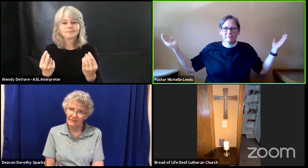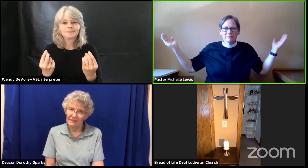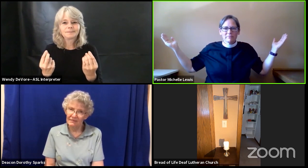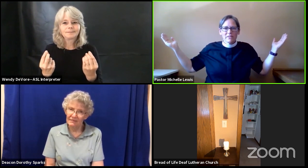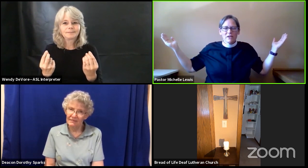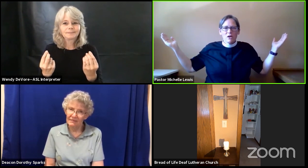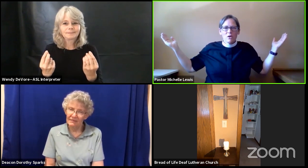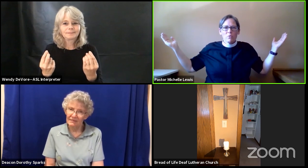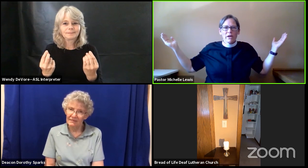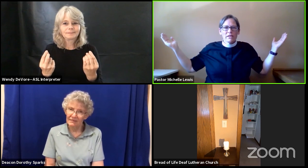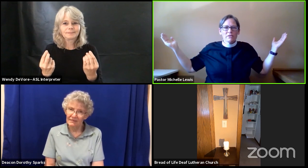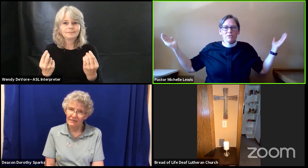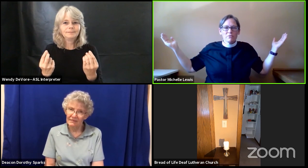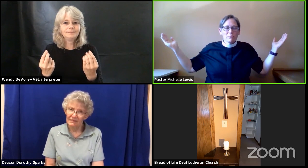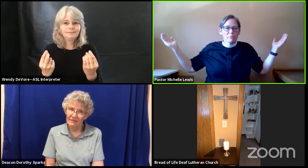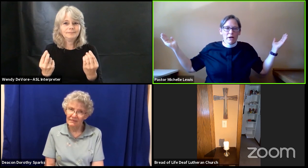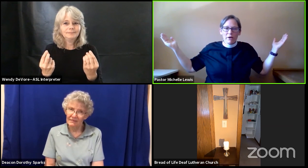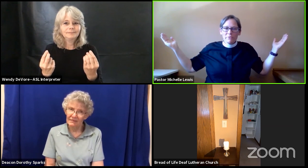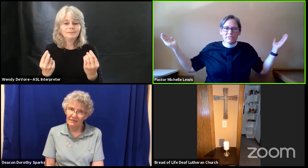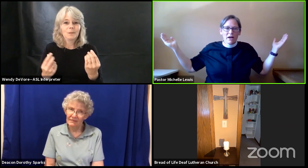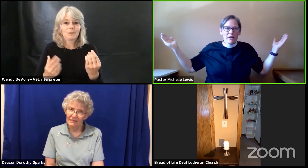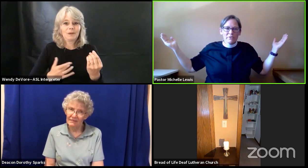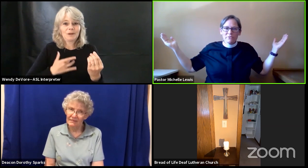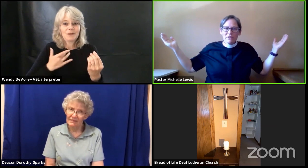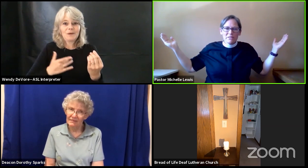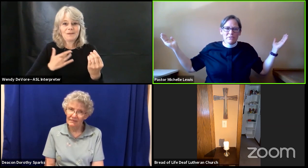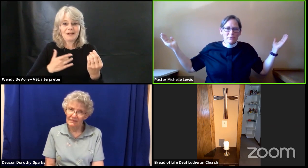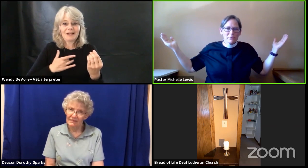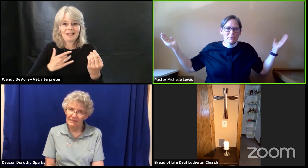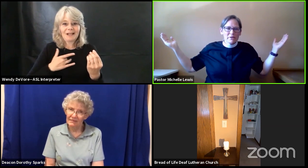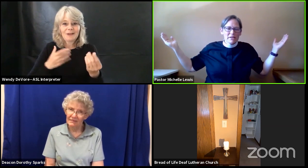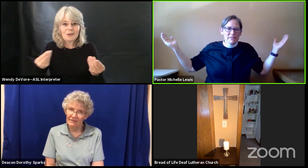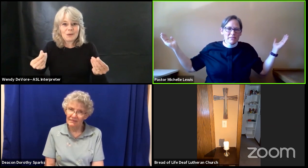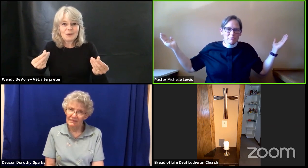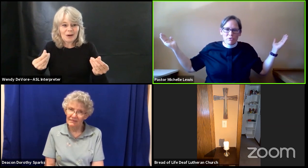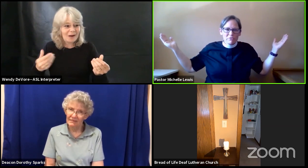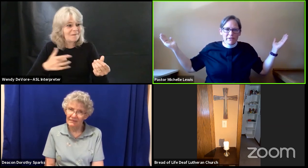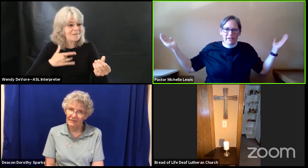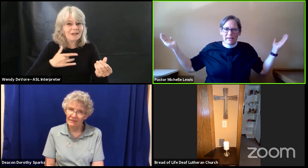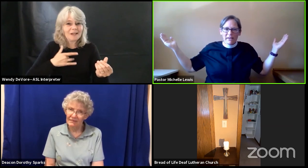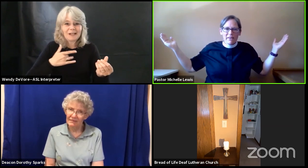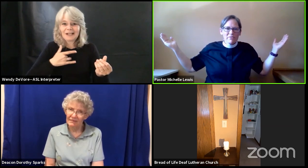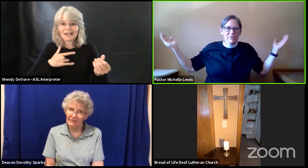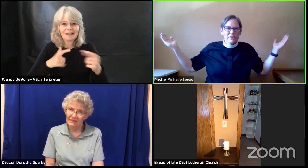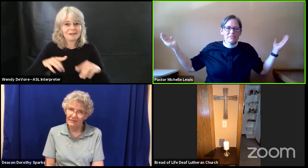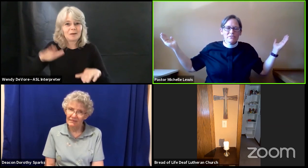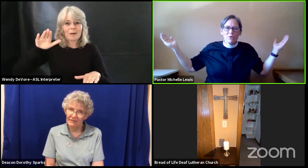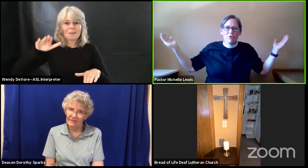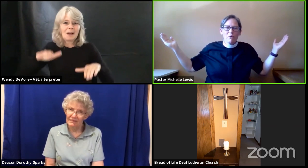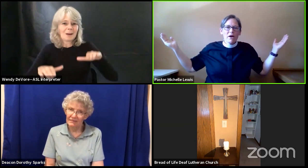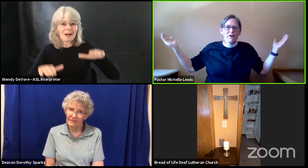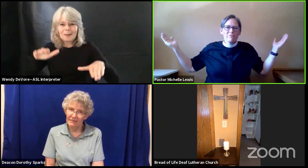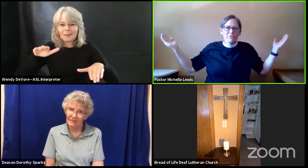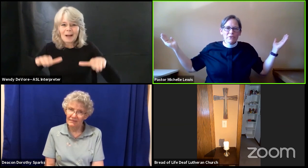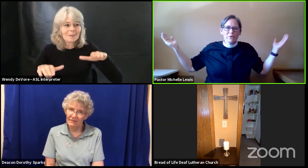When the ground underneath you is moving and there is no firm